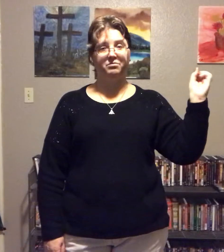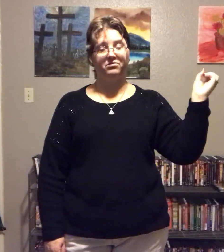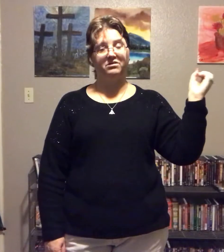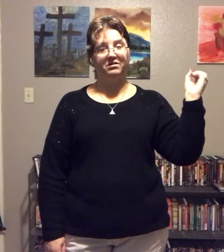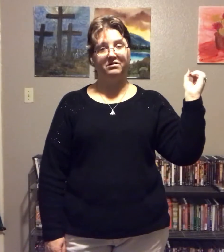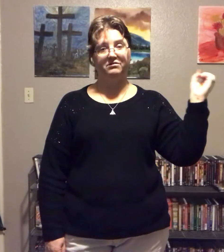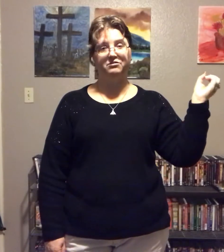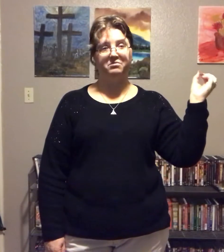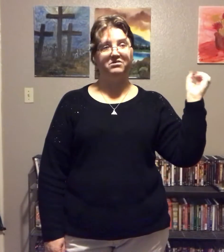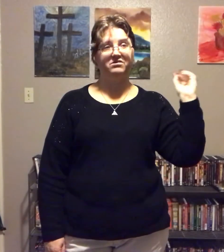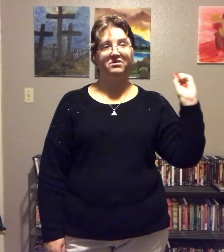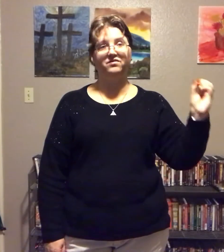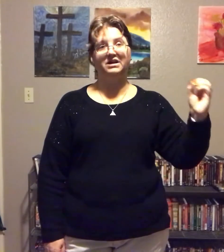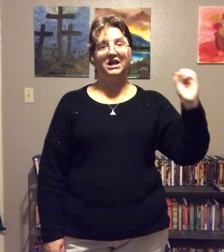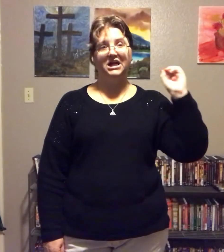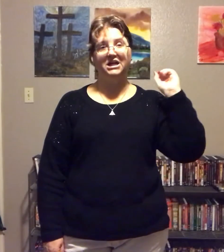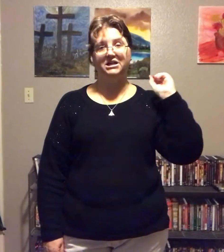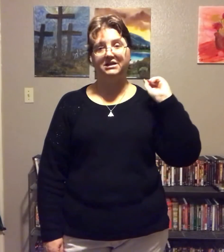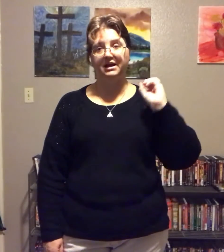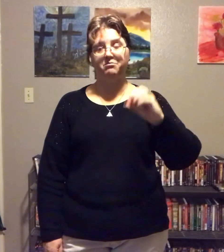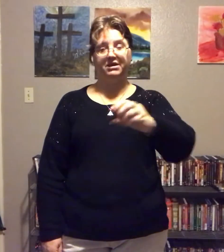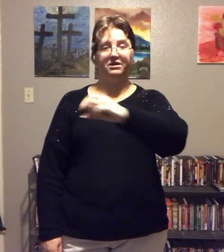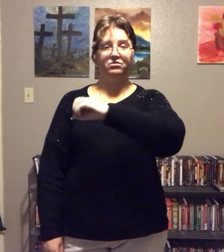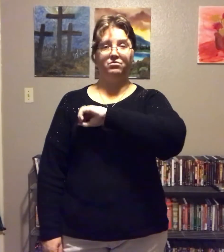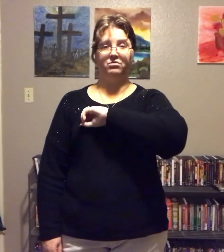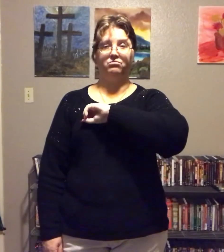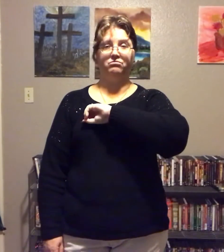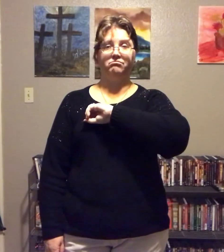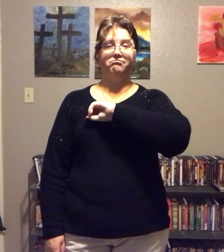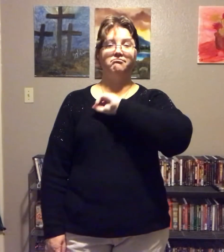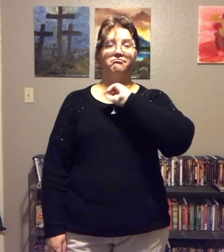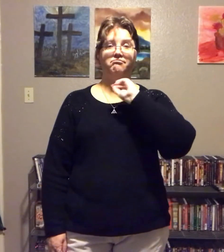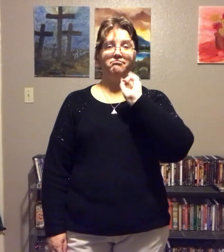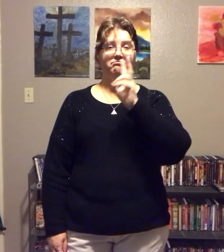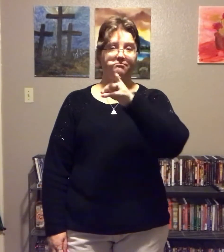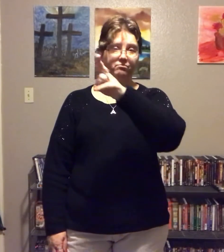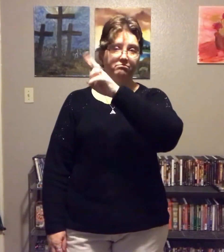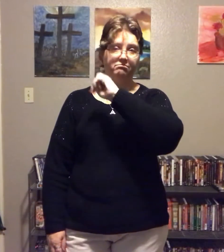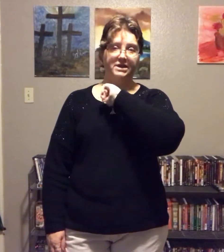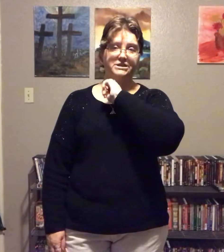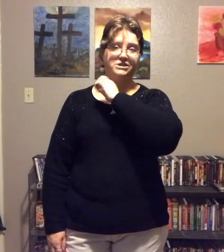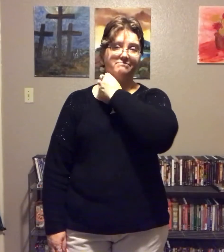specific diet plan you're on. Mind you.